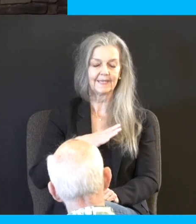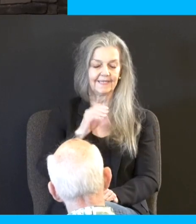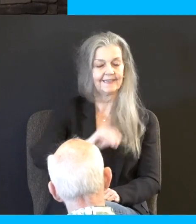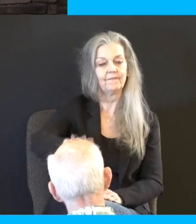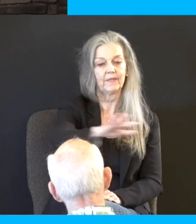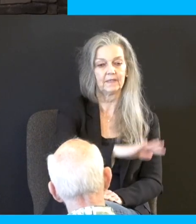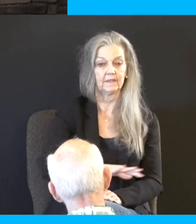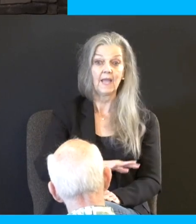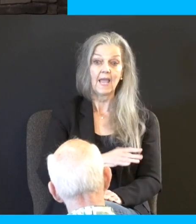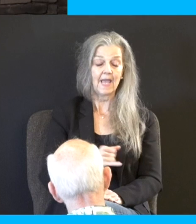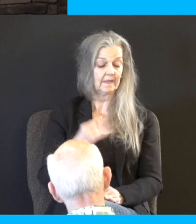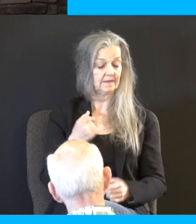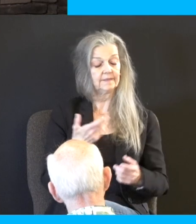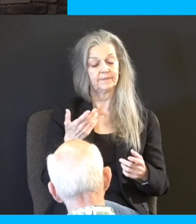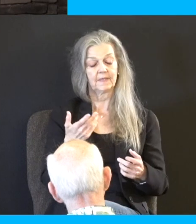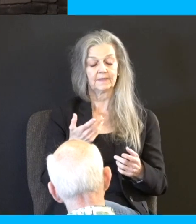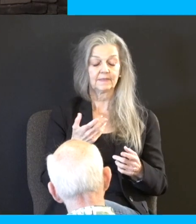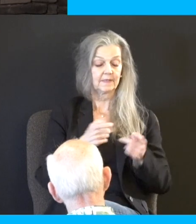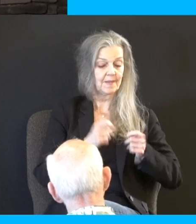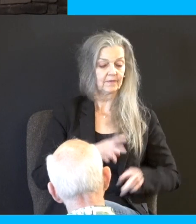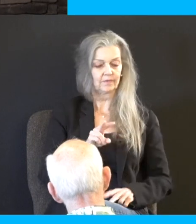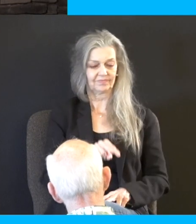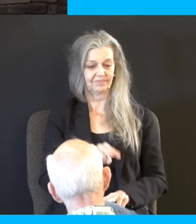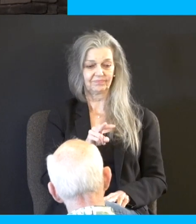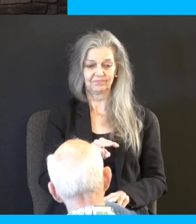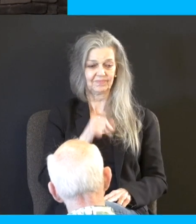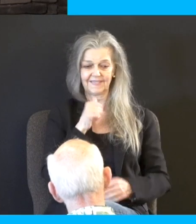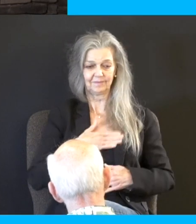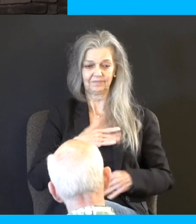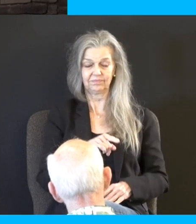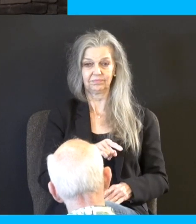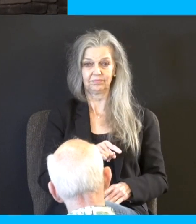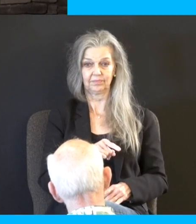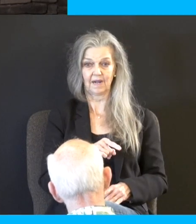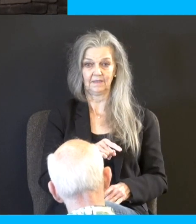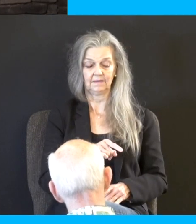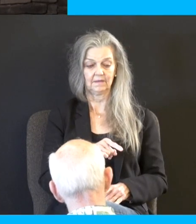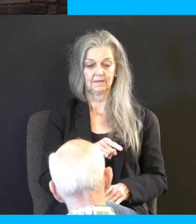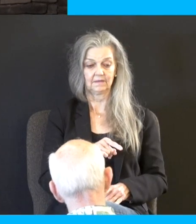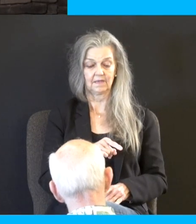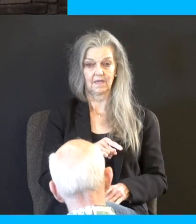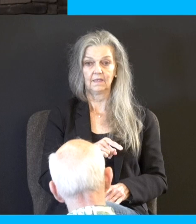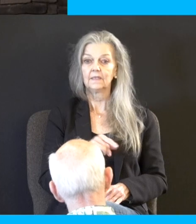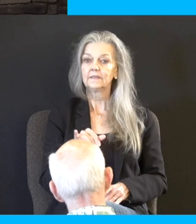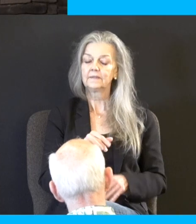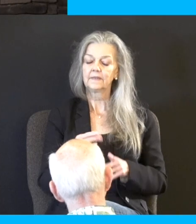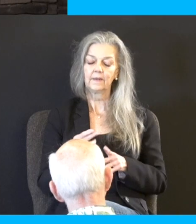not her master. Now the words here are rach, ayin. That's evil in his sight. Same thing used when there was a case for divorce.